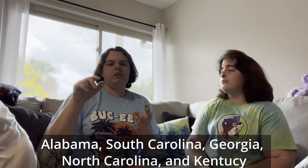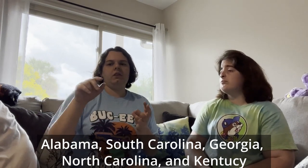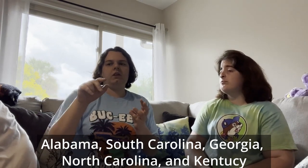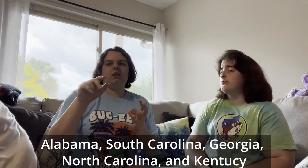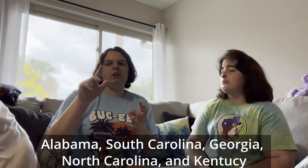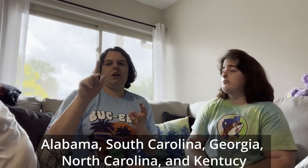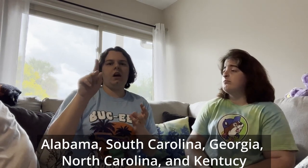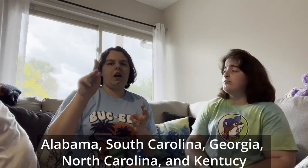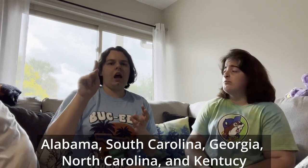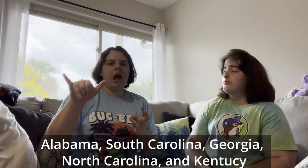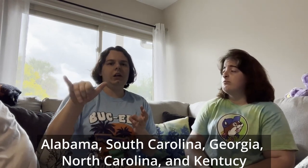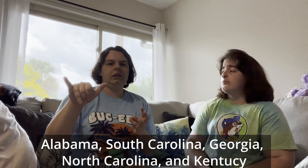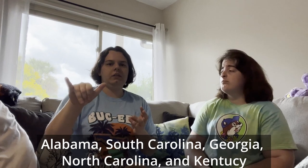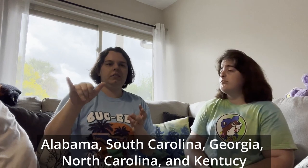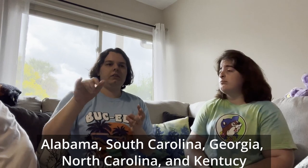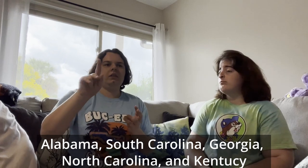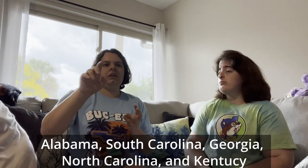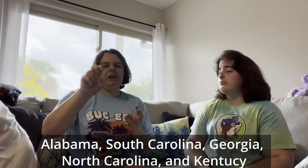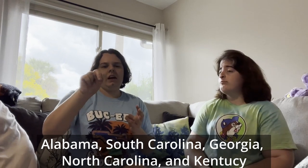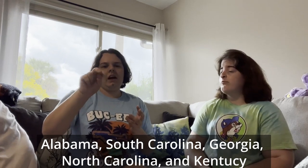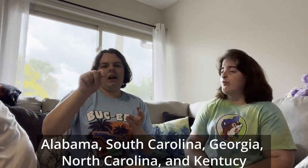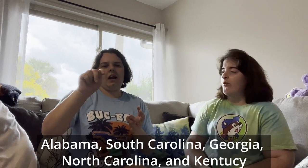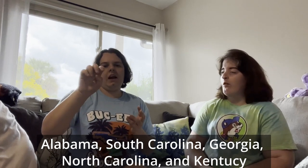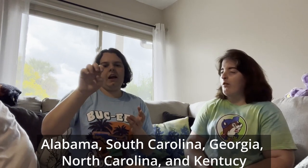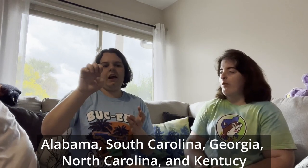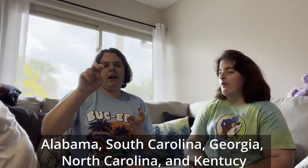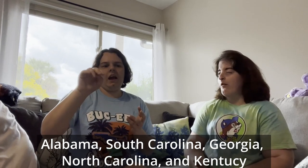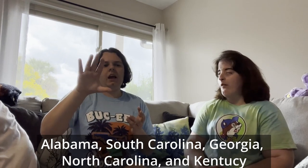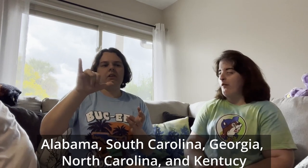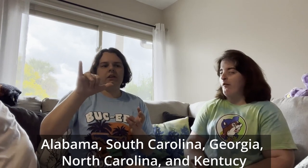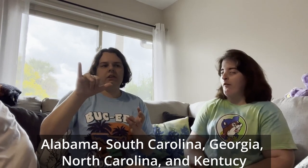getting into.